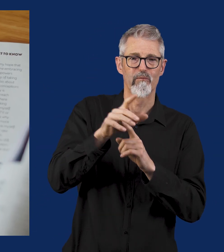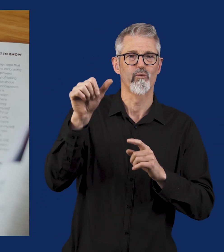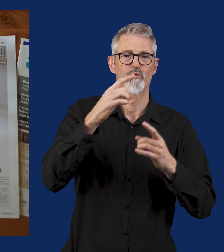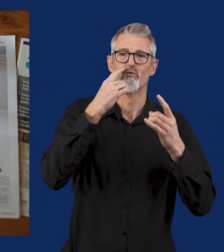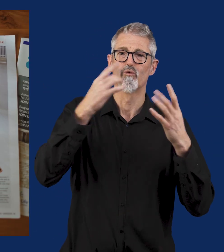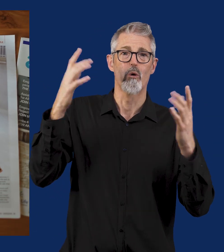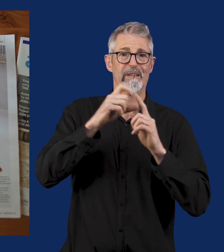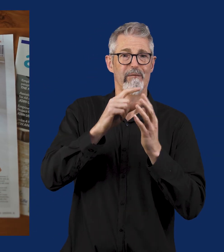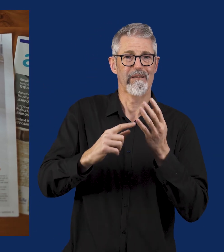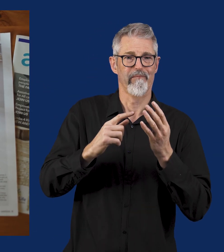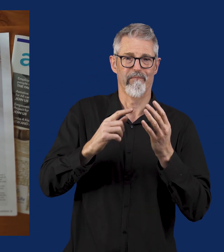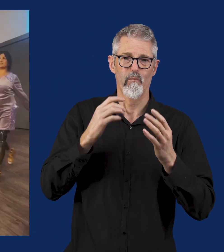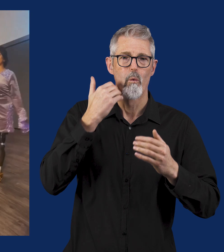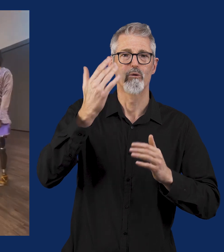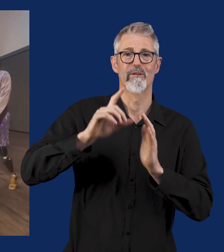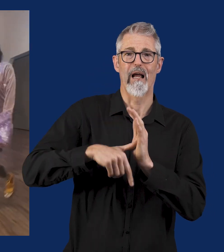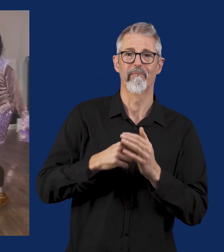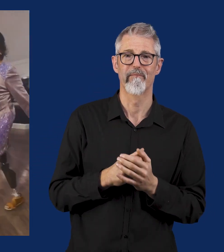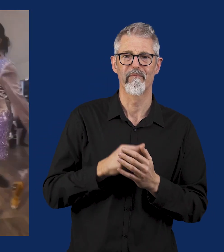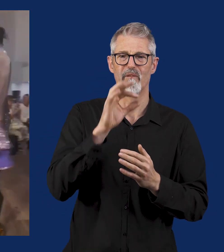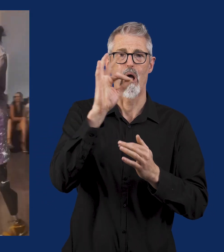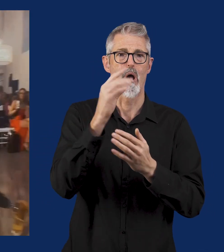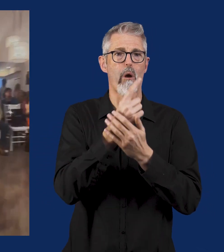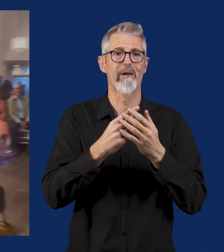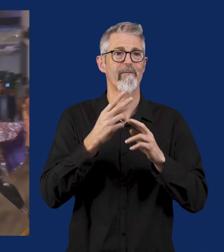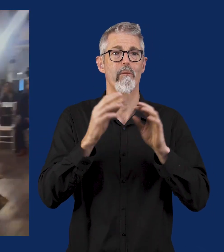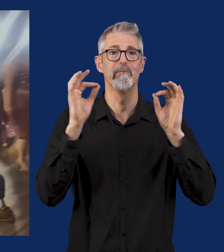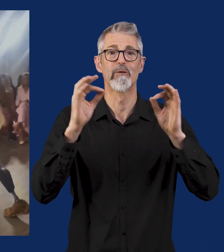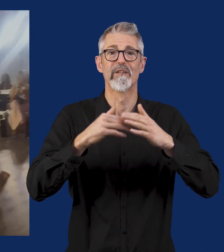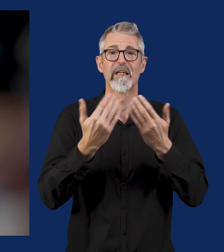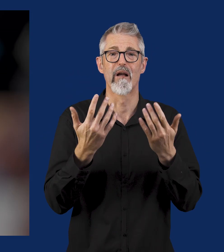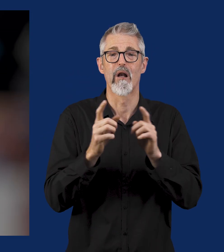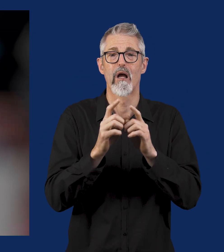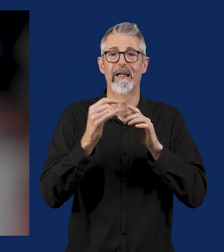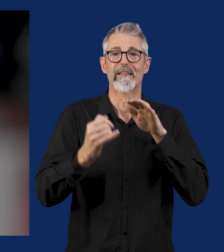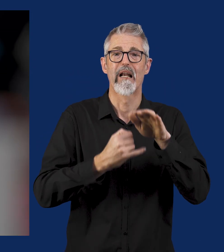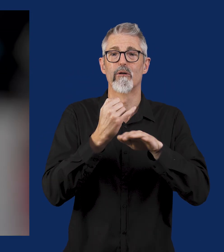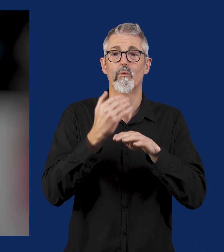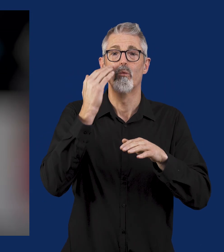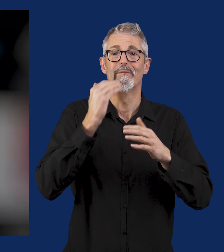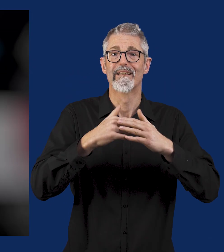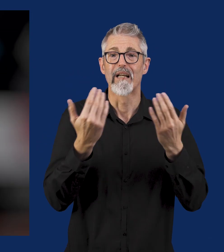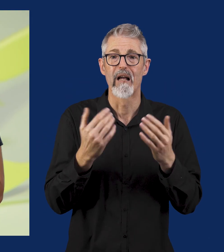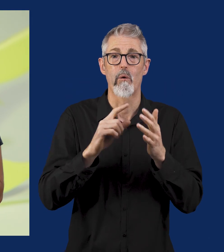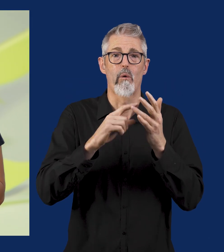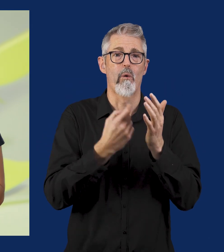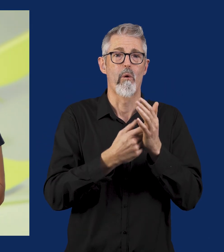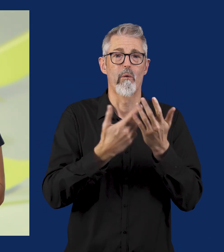I wanted to be normalised to see someone like me on the runway. If you're a brand, you should have disability on your grid and not just for